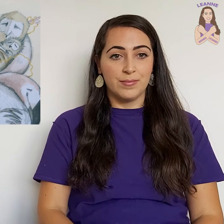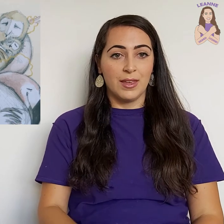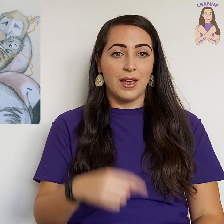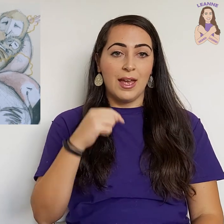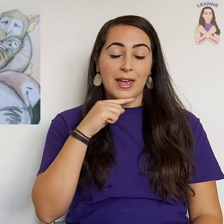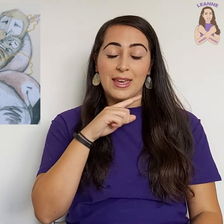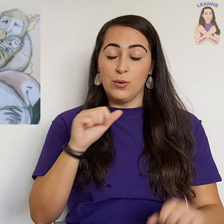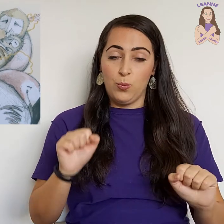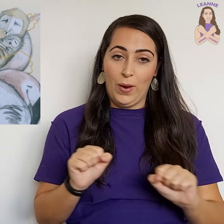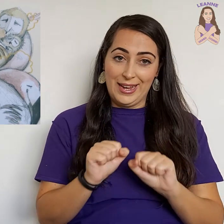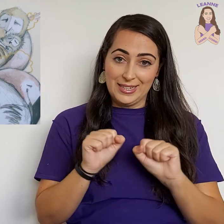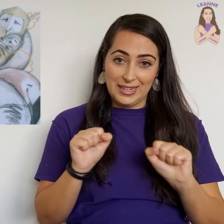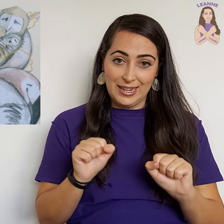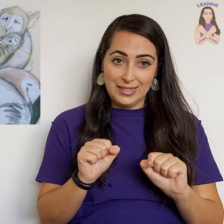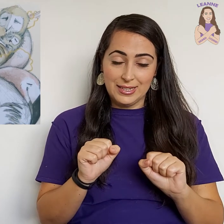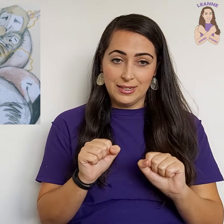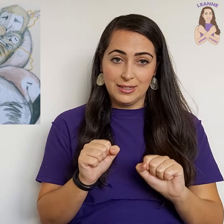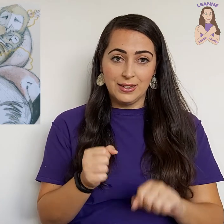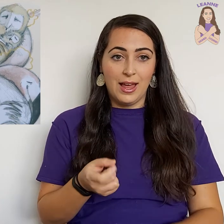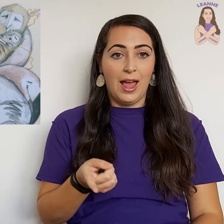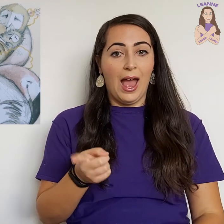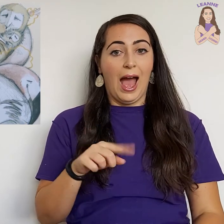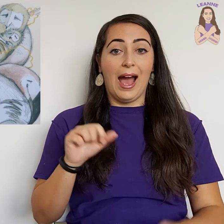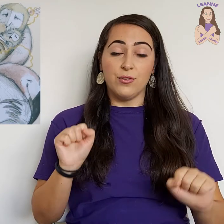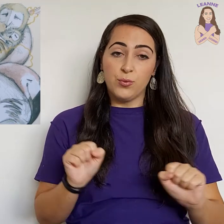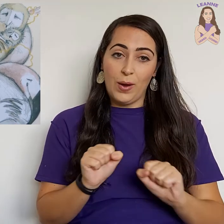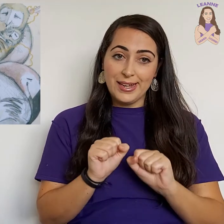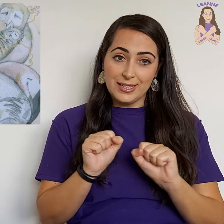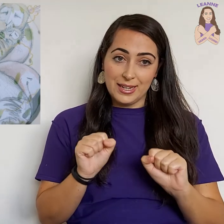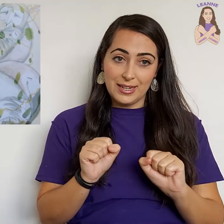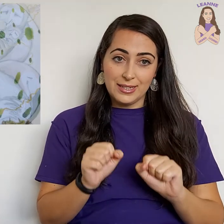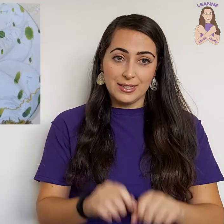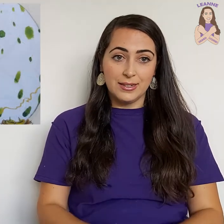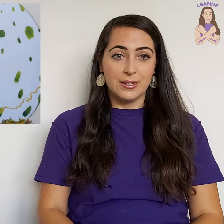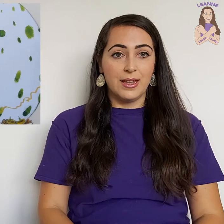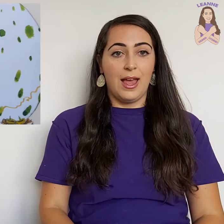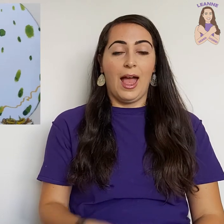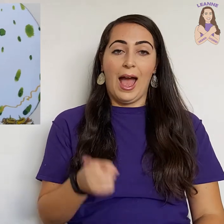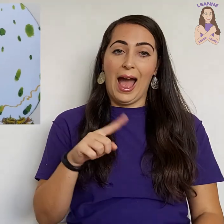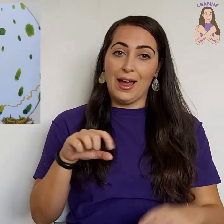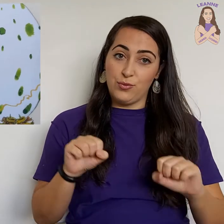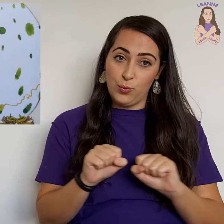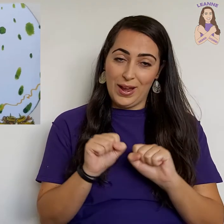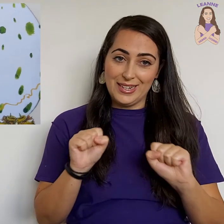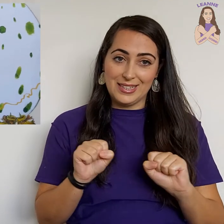He waited, and waited, and waited.